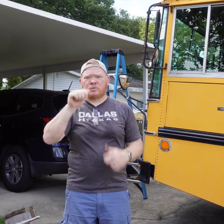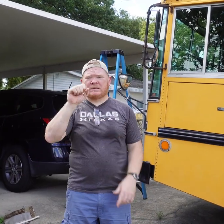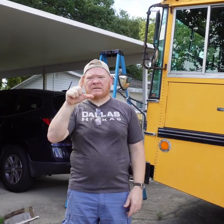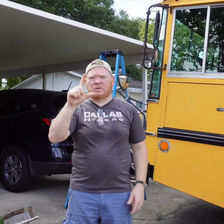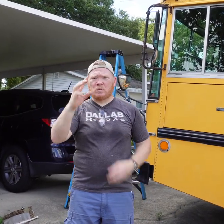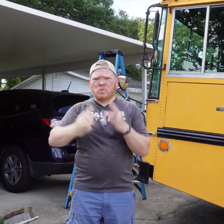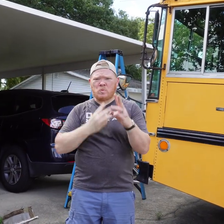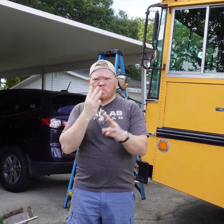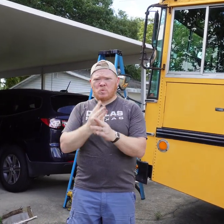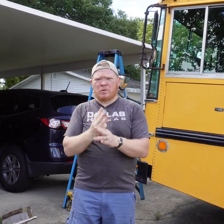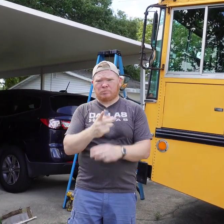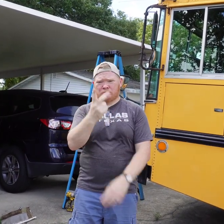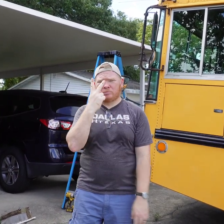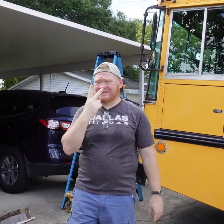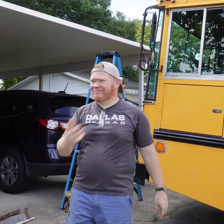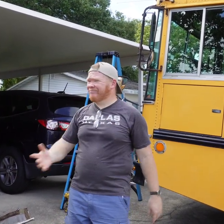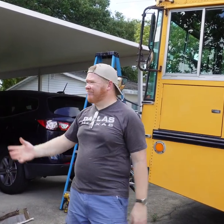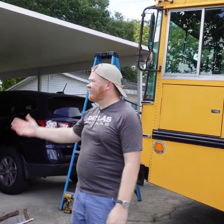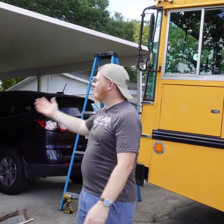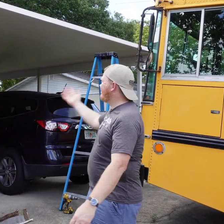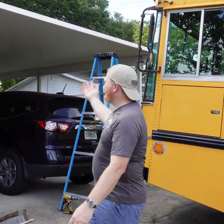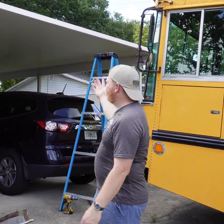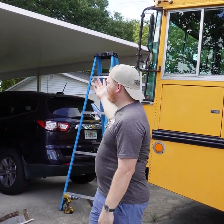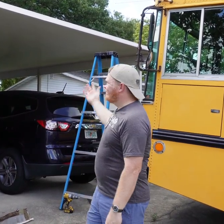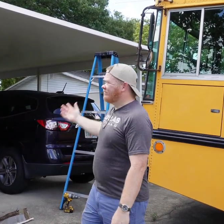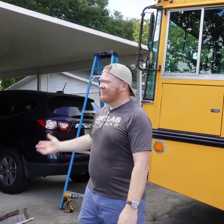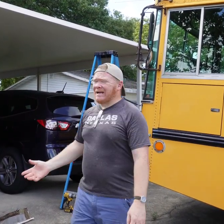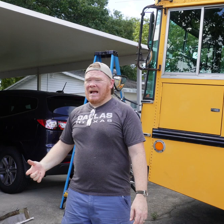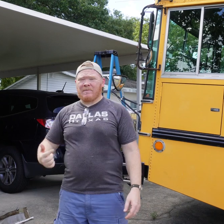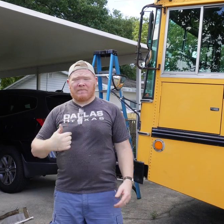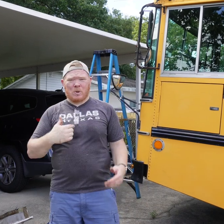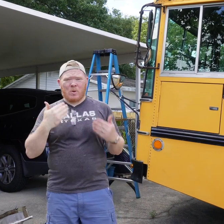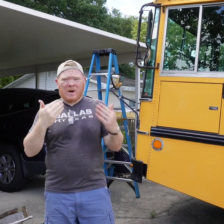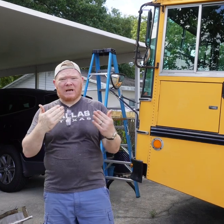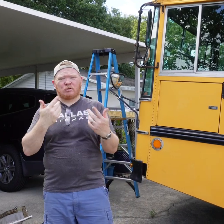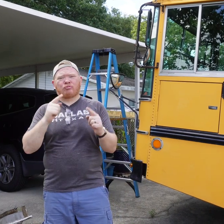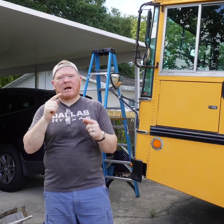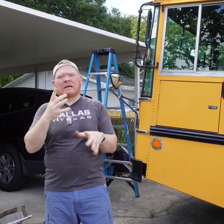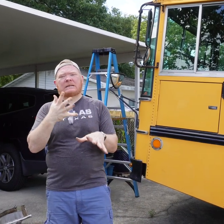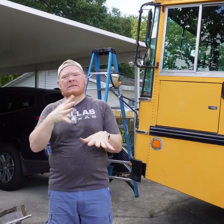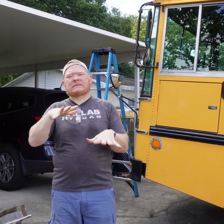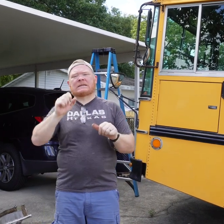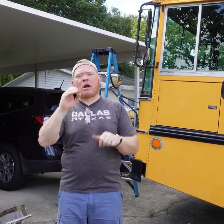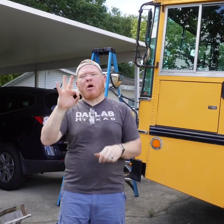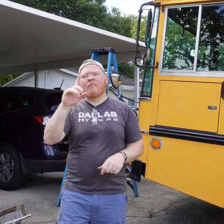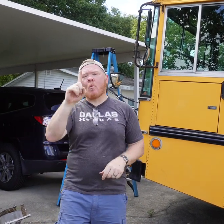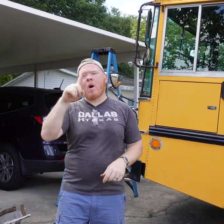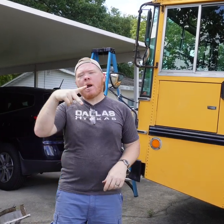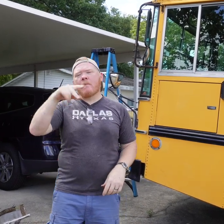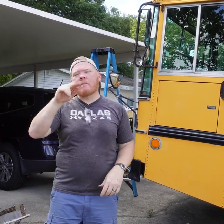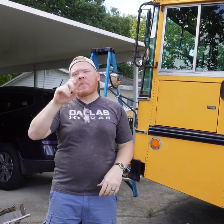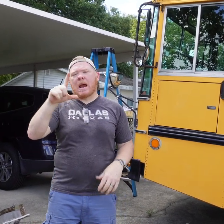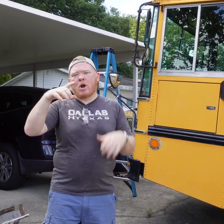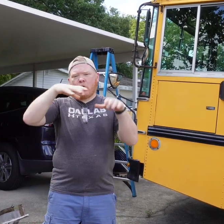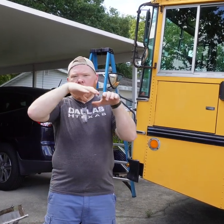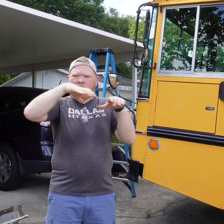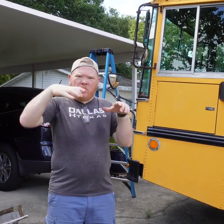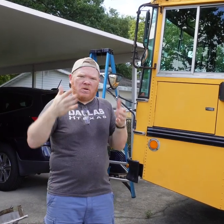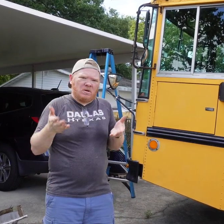Hello, welcome to ASL World. You see here, I'm going to go ahead and try to take off one panel